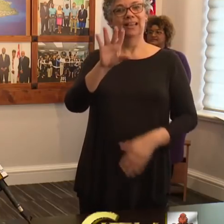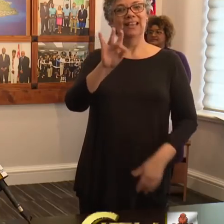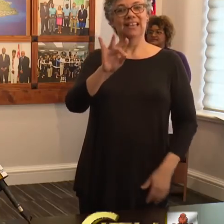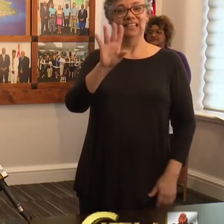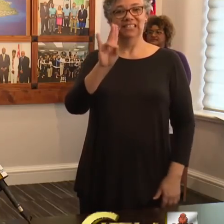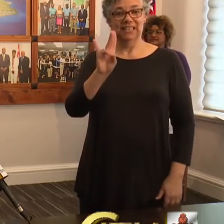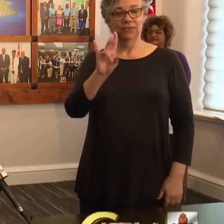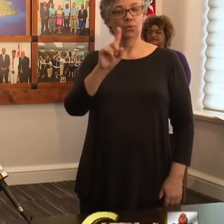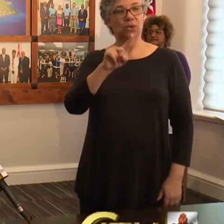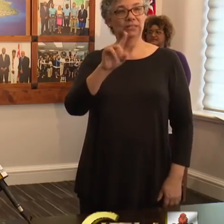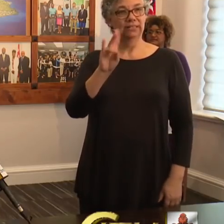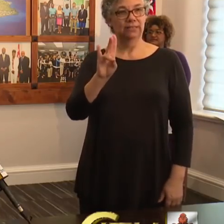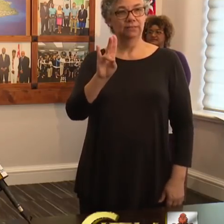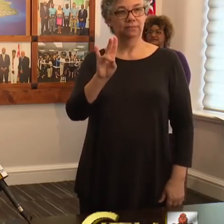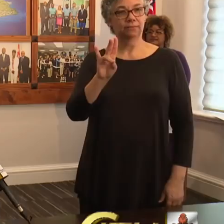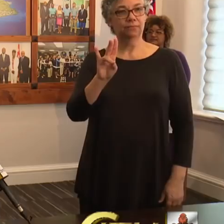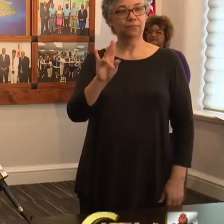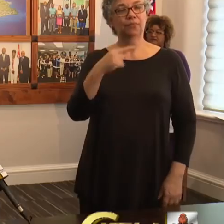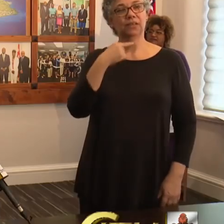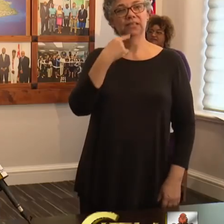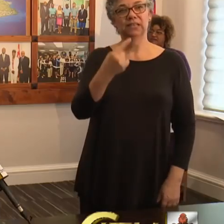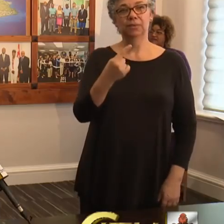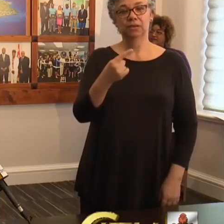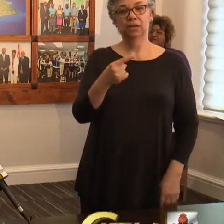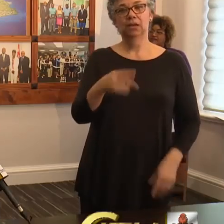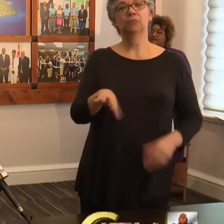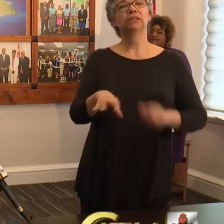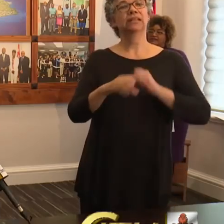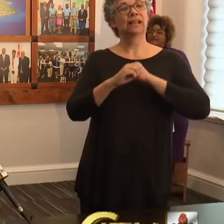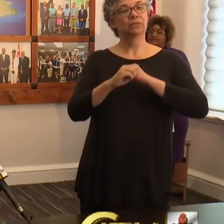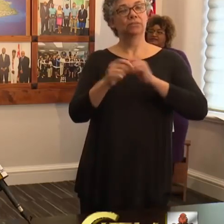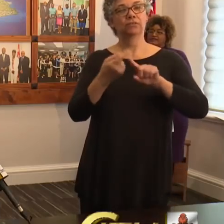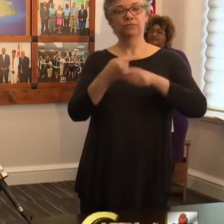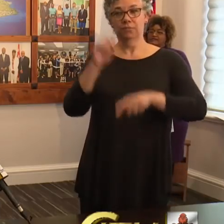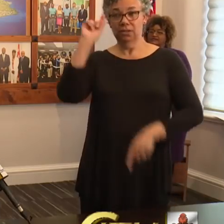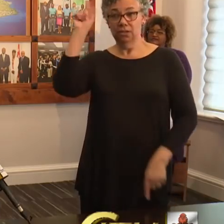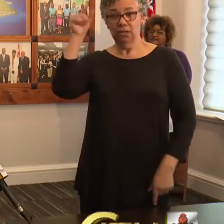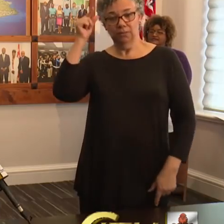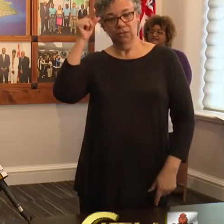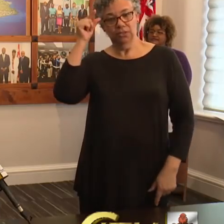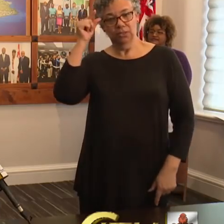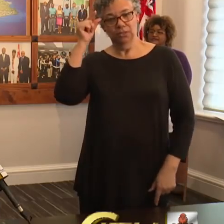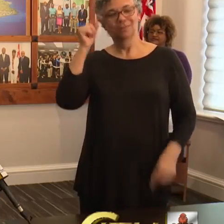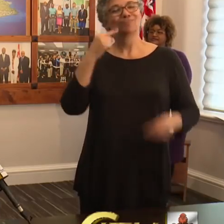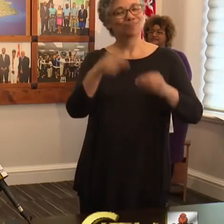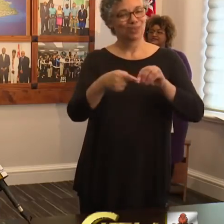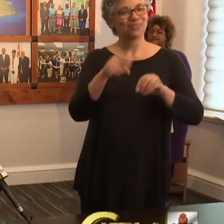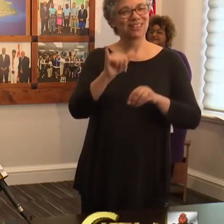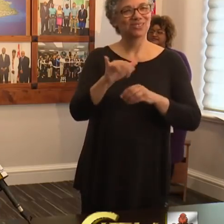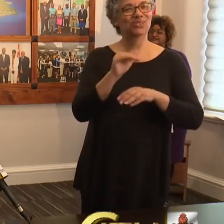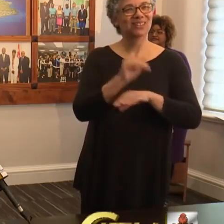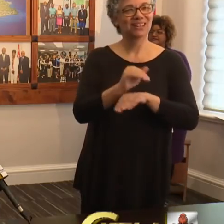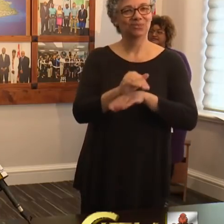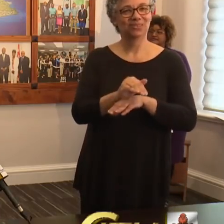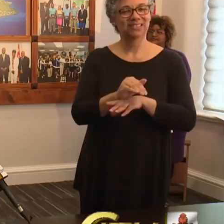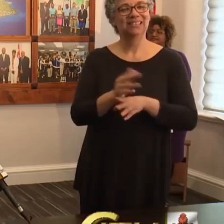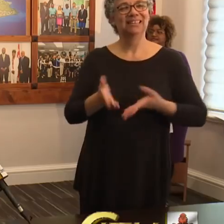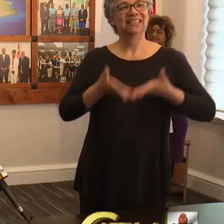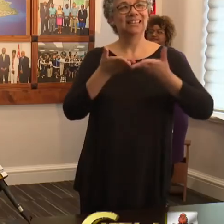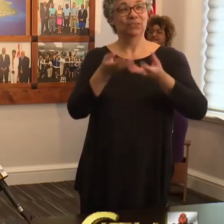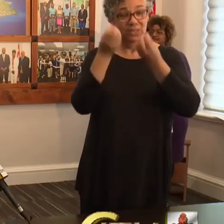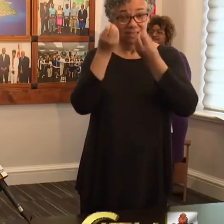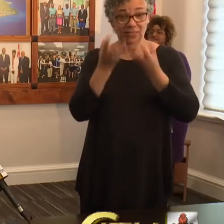299-8717 and as noted there will be a release from the government that is going to go out on that this evening which will provide that particular